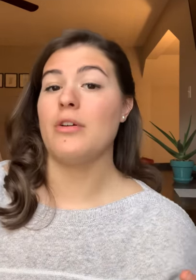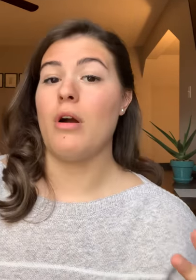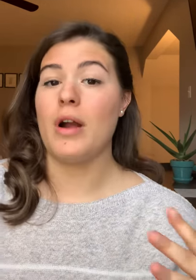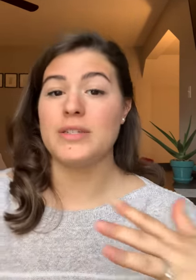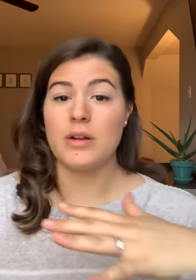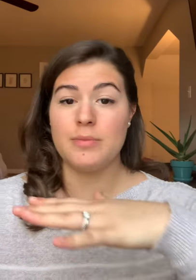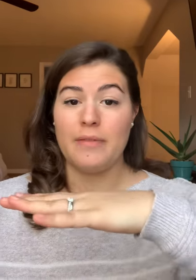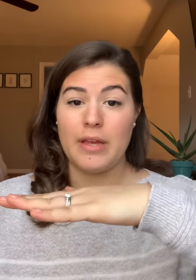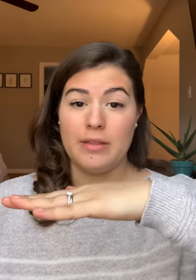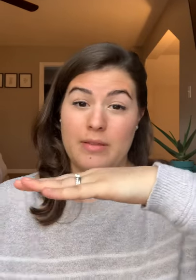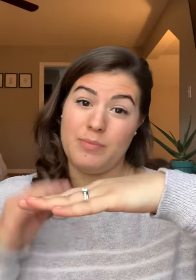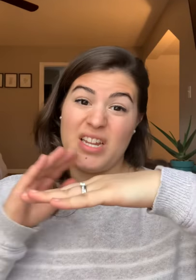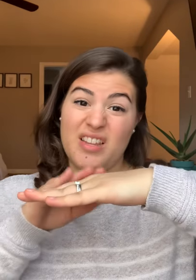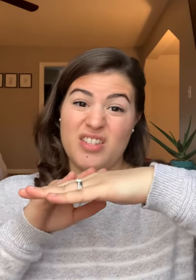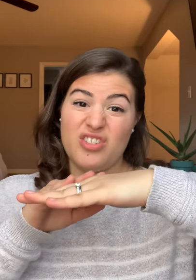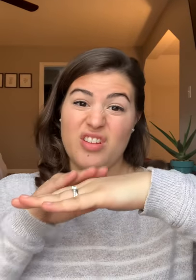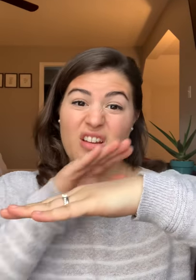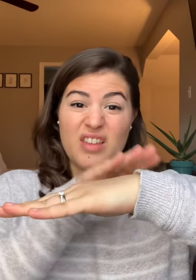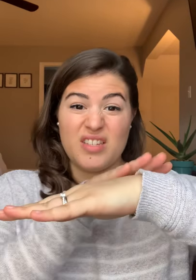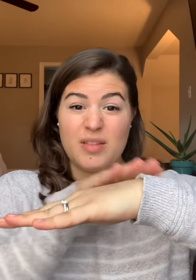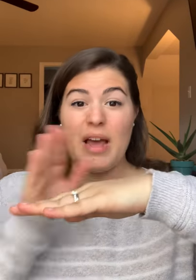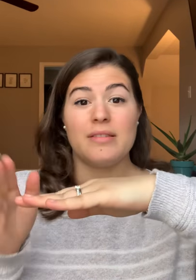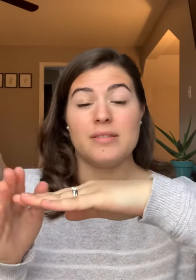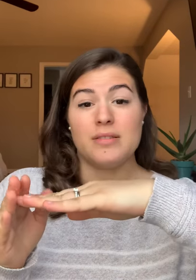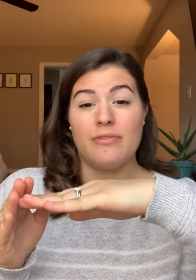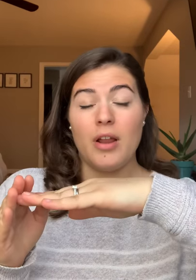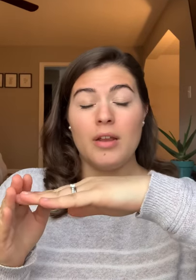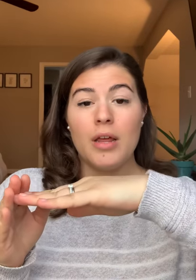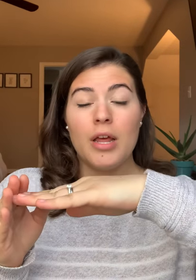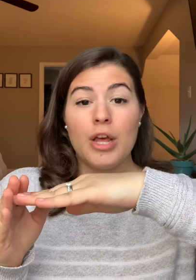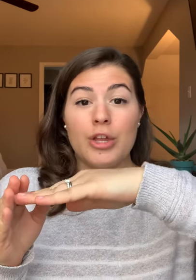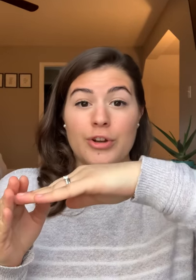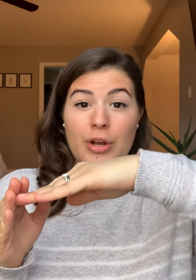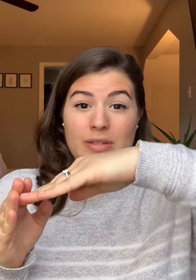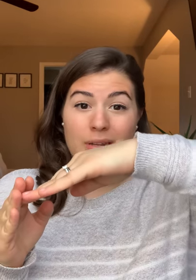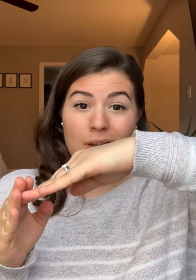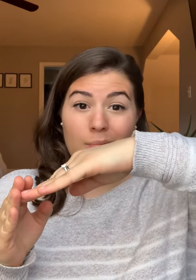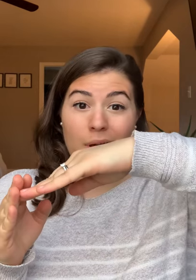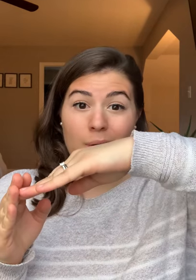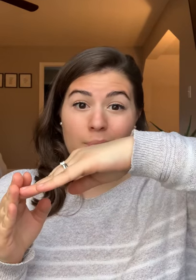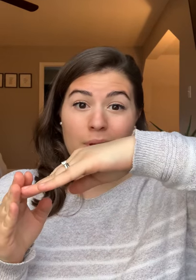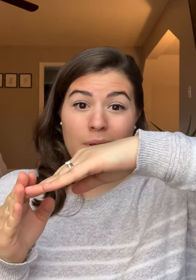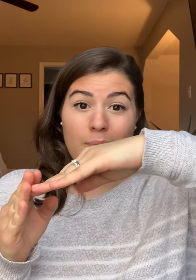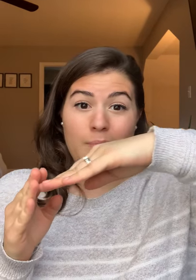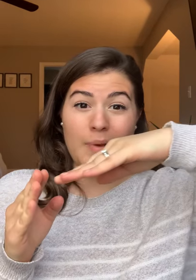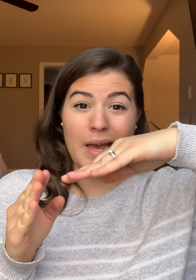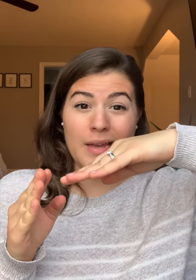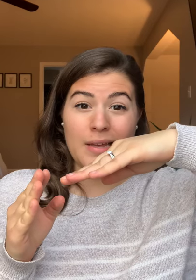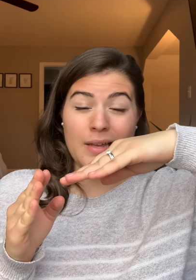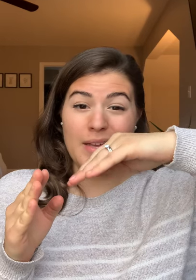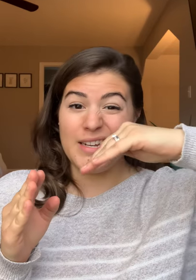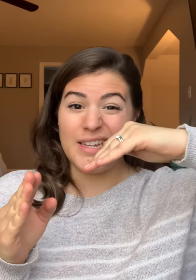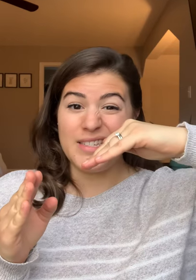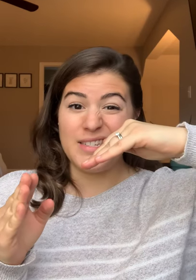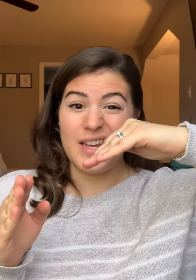R I talked about that pretend this is your tongue this is the back this is the front your tongue is gonna come up back and nice and tight